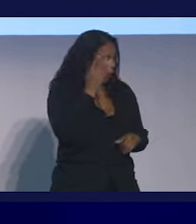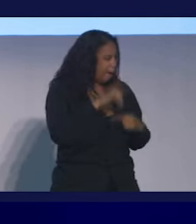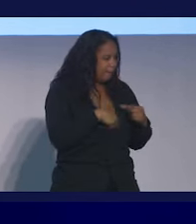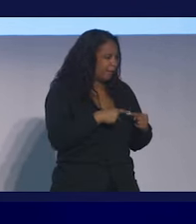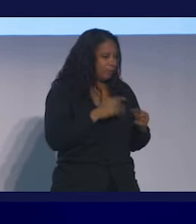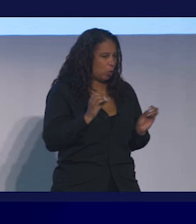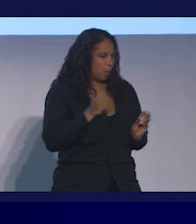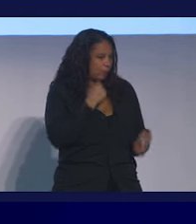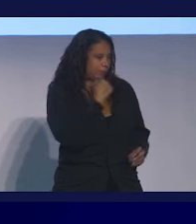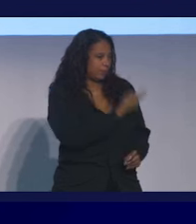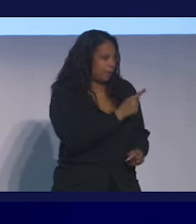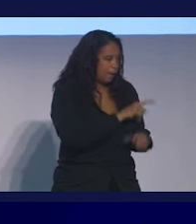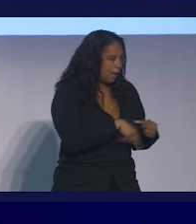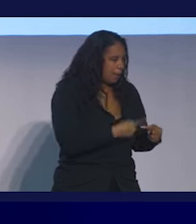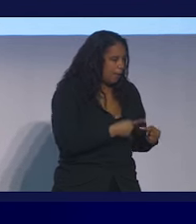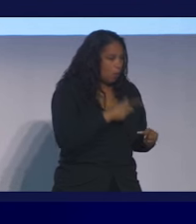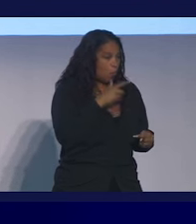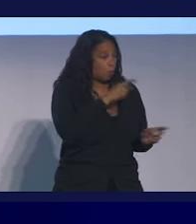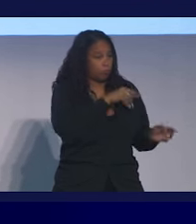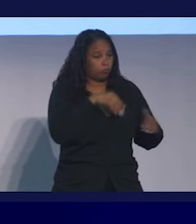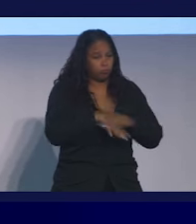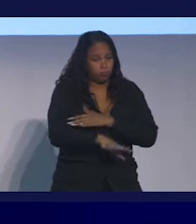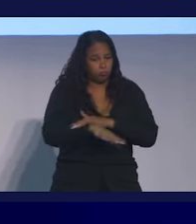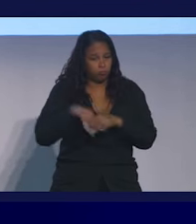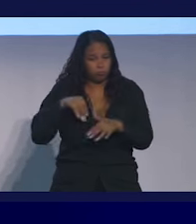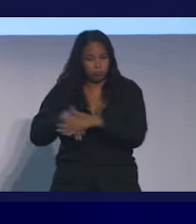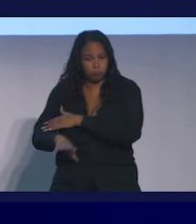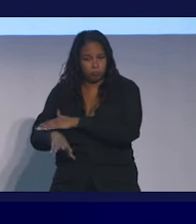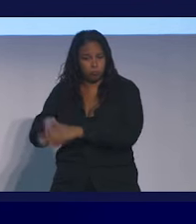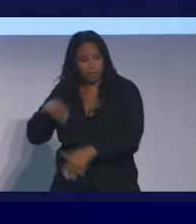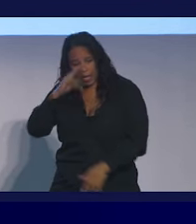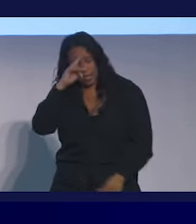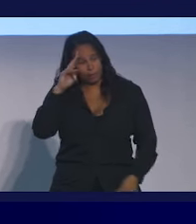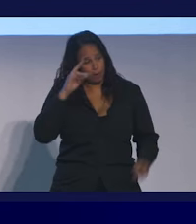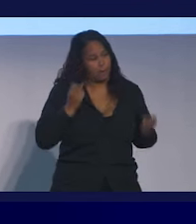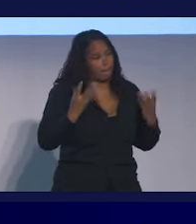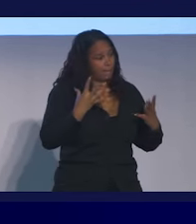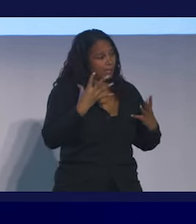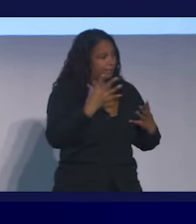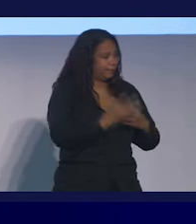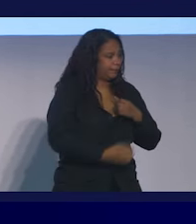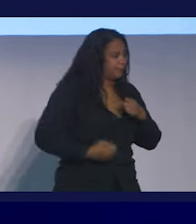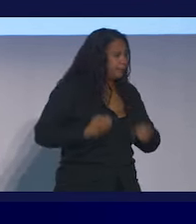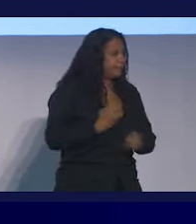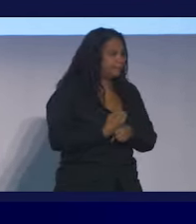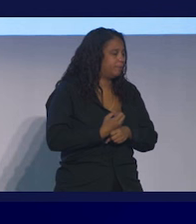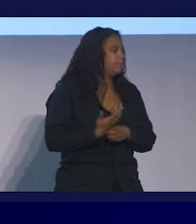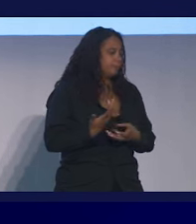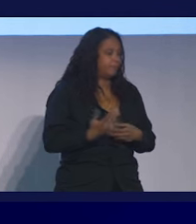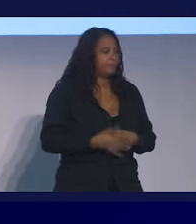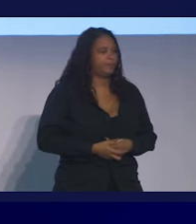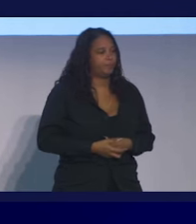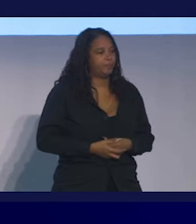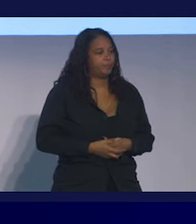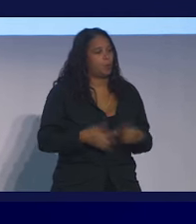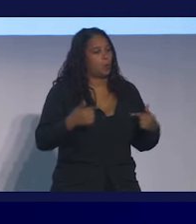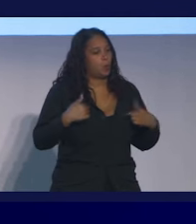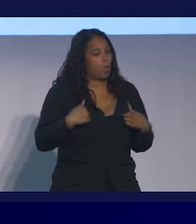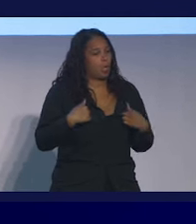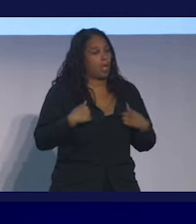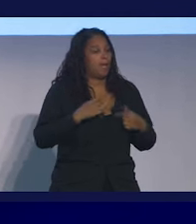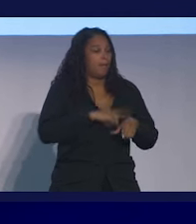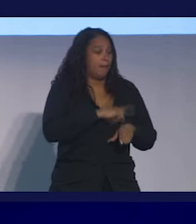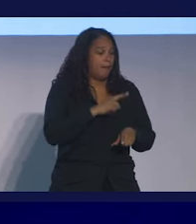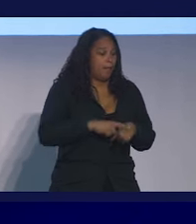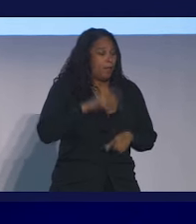about it. These are folks who've been in and out of the hospital with mental health challenges for years and these drugs have been available for a really long time. We actually then looked at